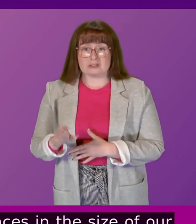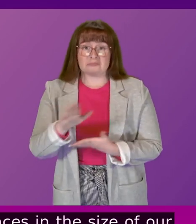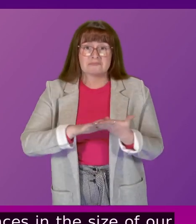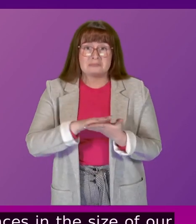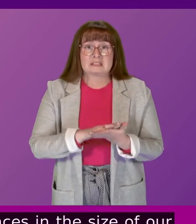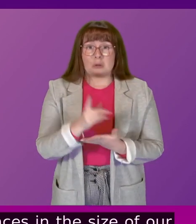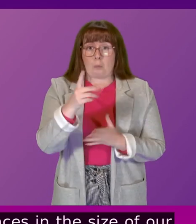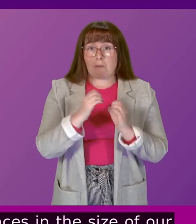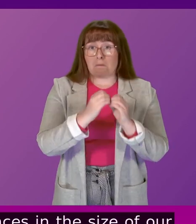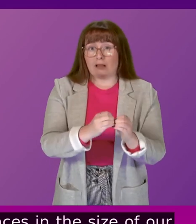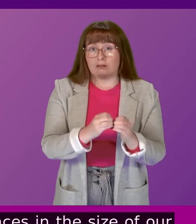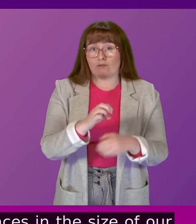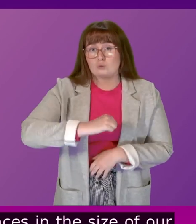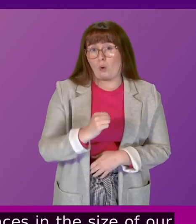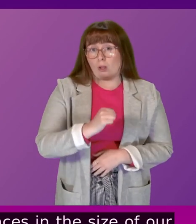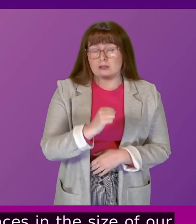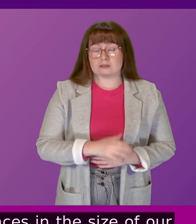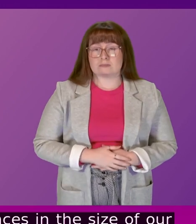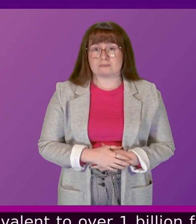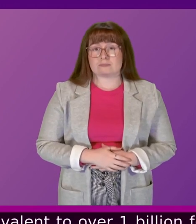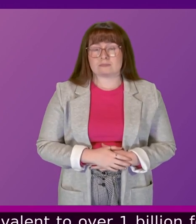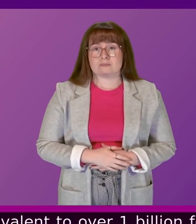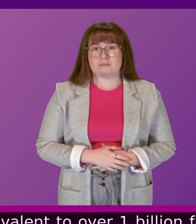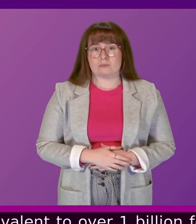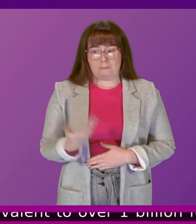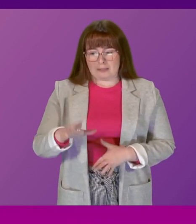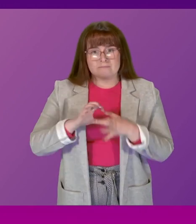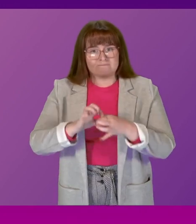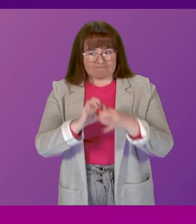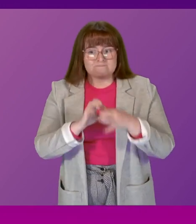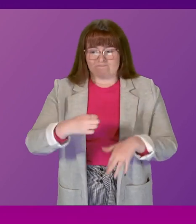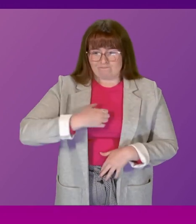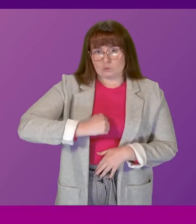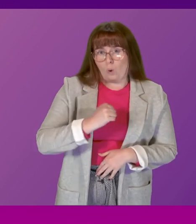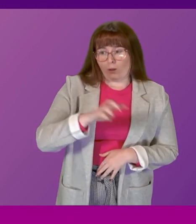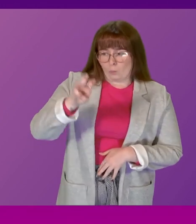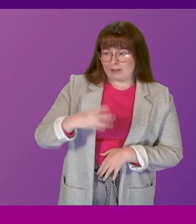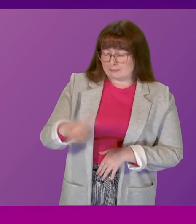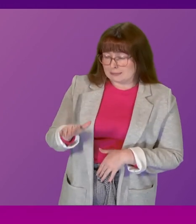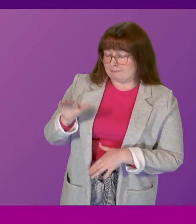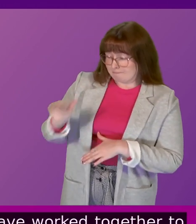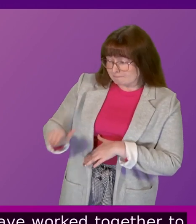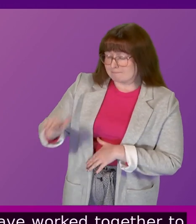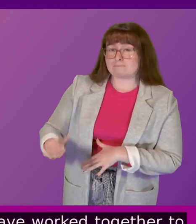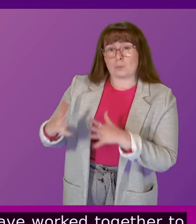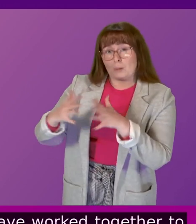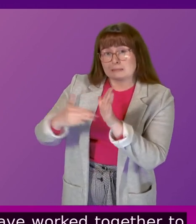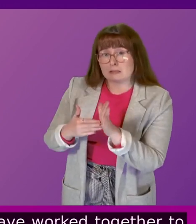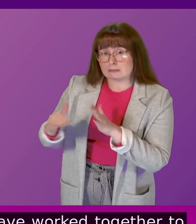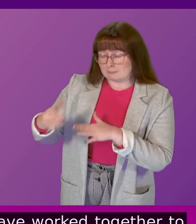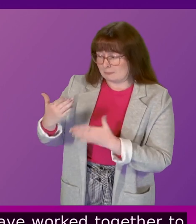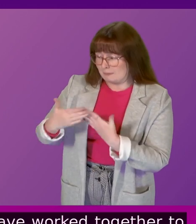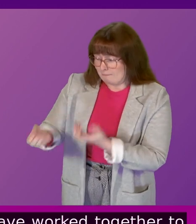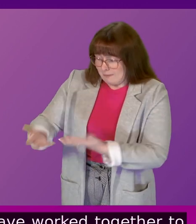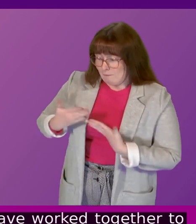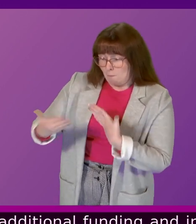for Scotland. The devolved administrations have worked together to call on the UK Government for additional funding and in-year budget flexibilities